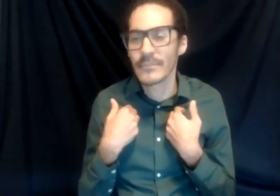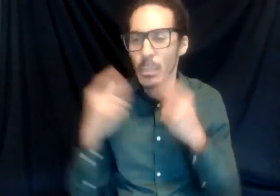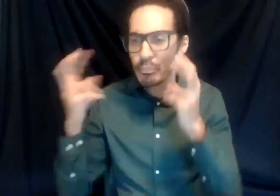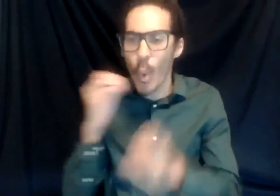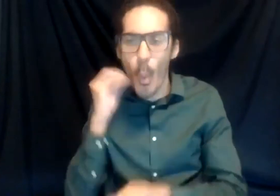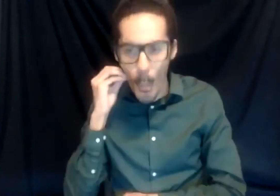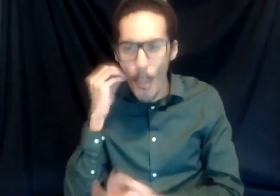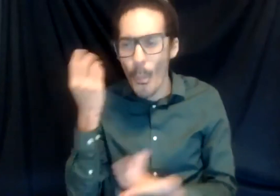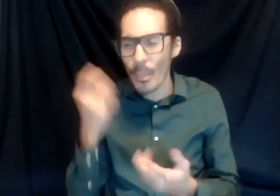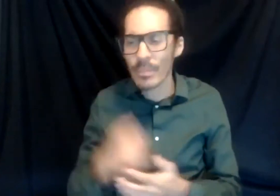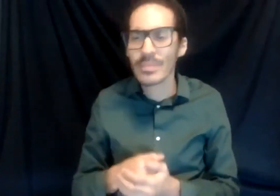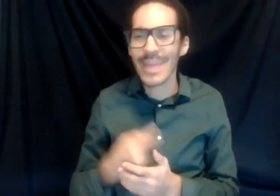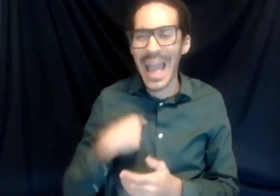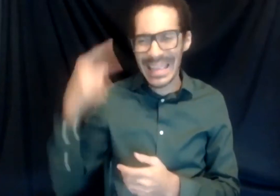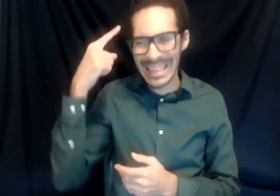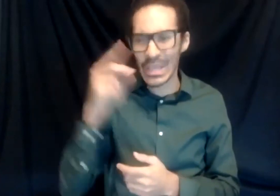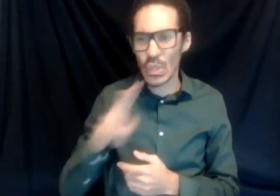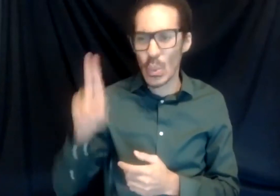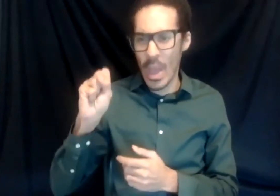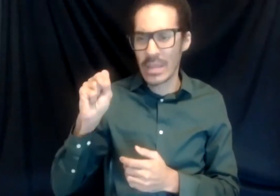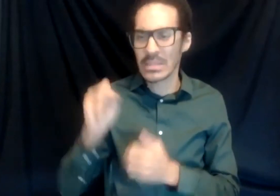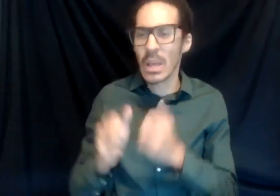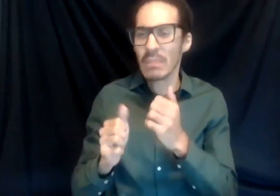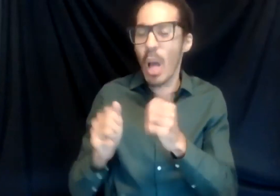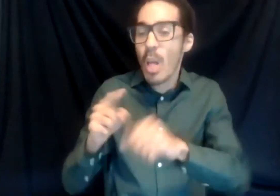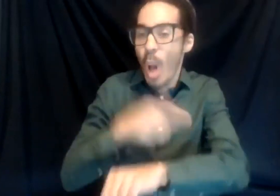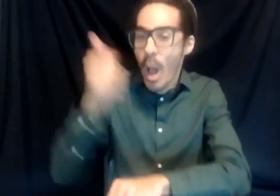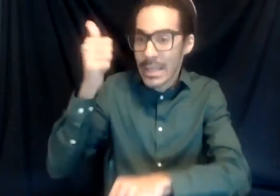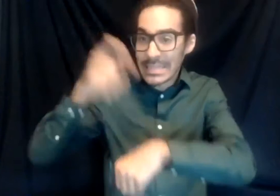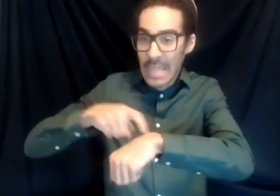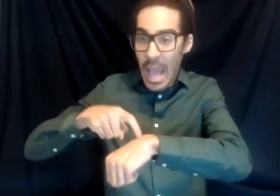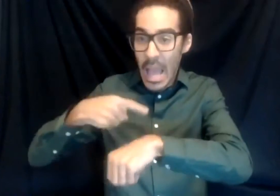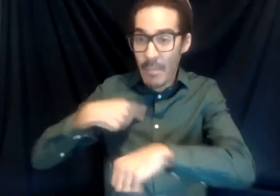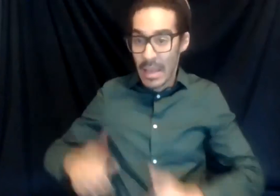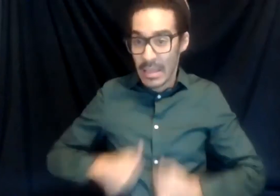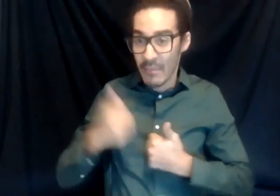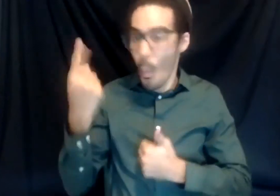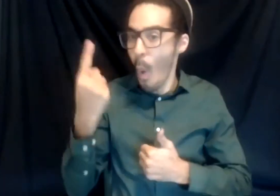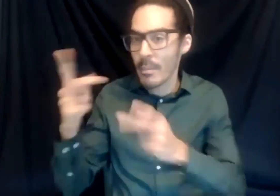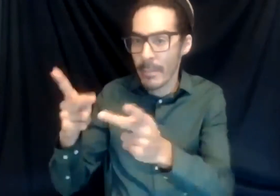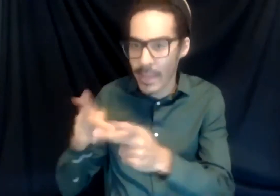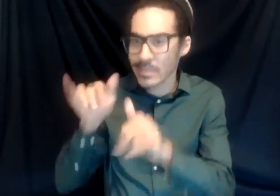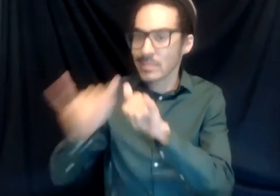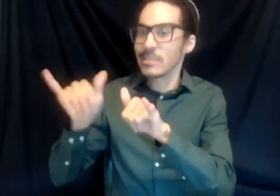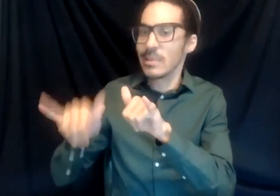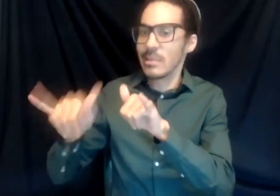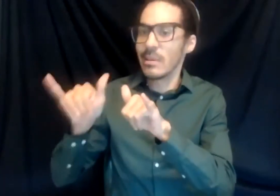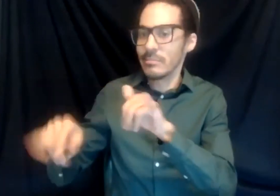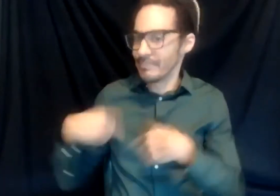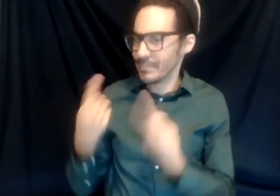United States has been the most longest time I've been in one place ever. So I could call here home, but